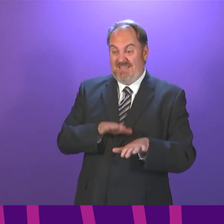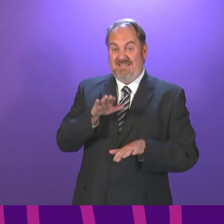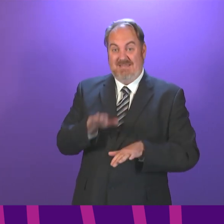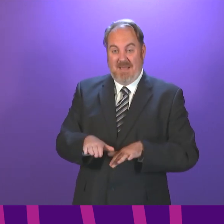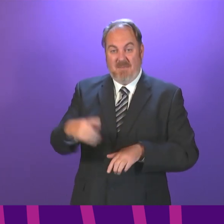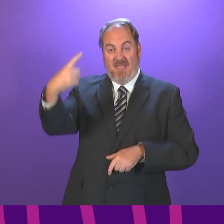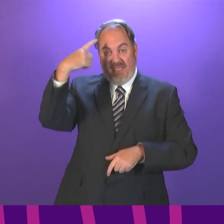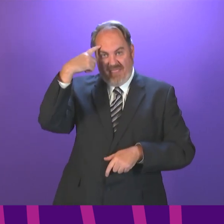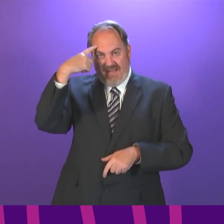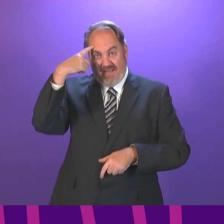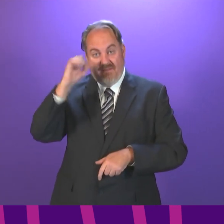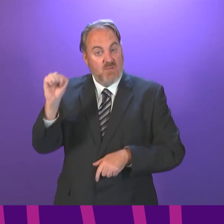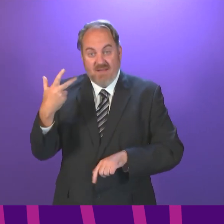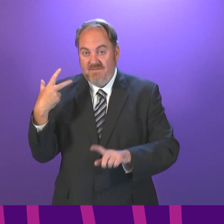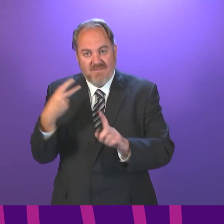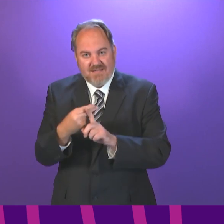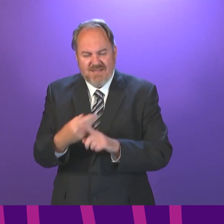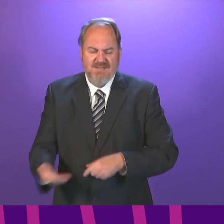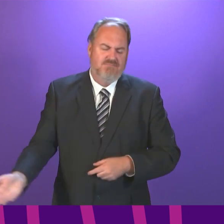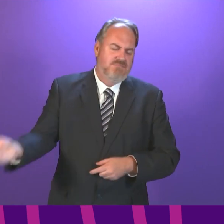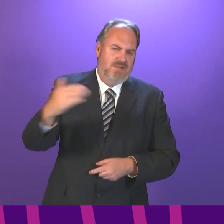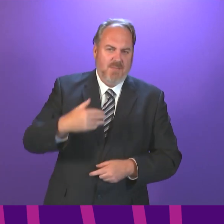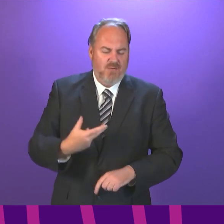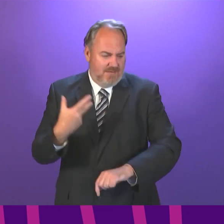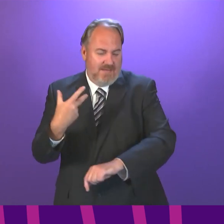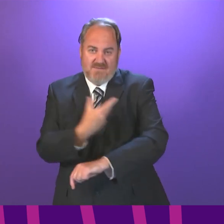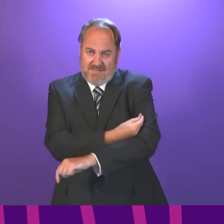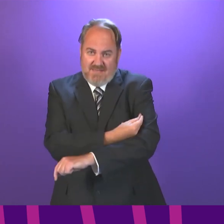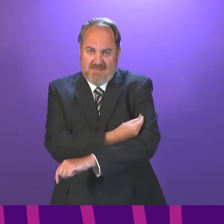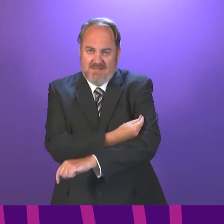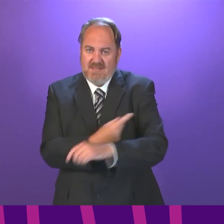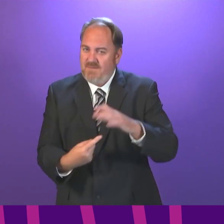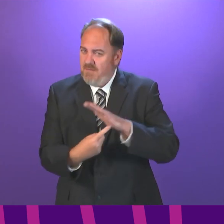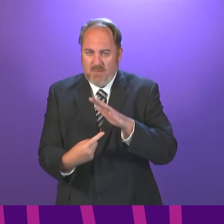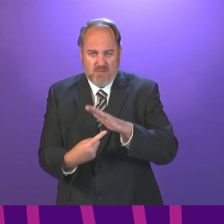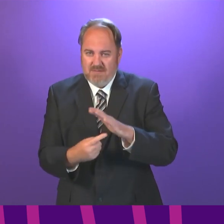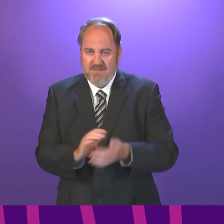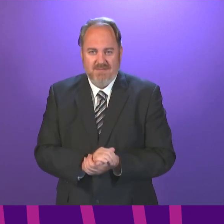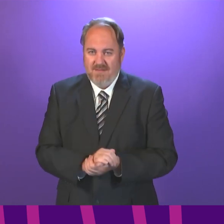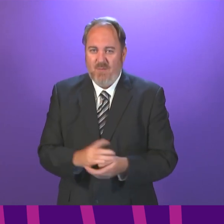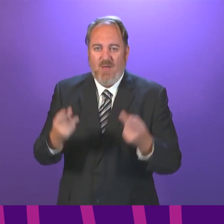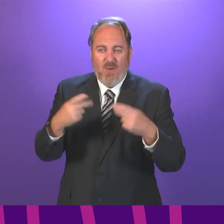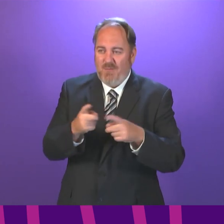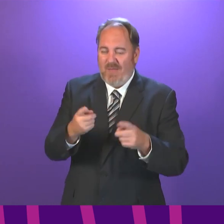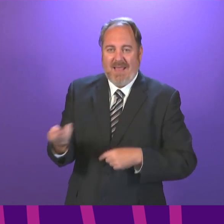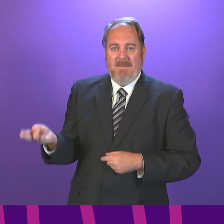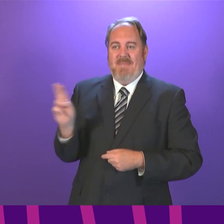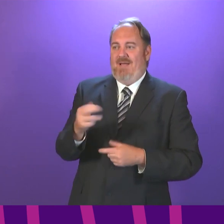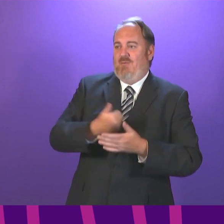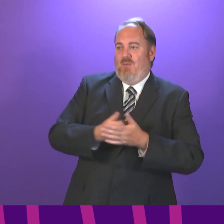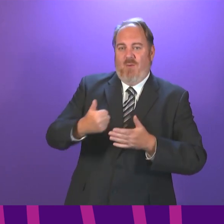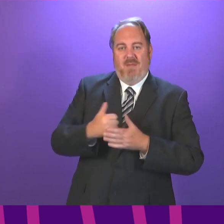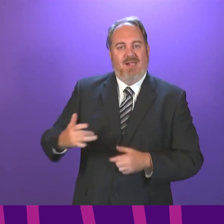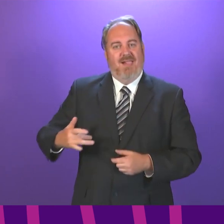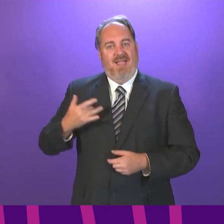have not done so already, particularly if you are in these younger age groups looking forward to resuming a more normal social life, then please do